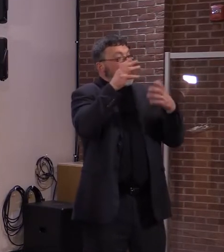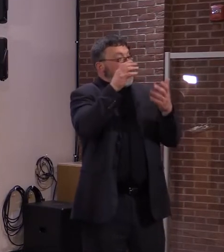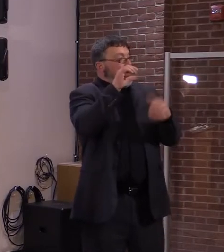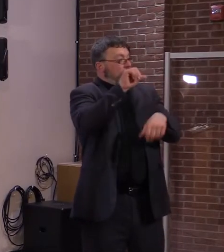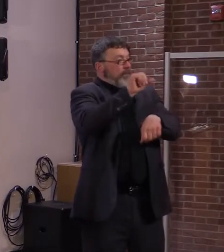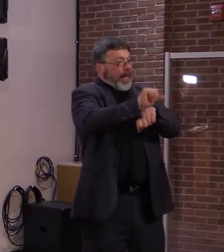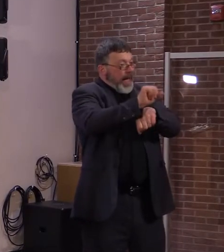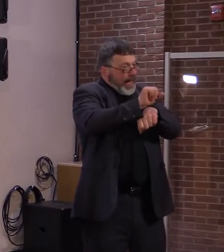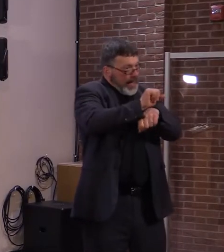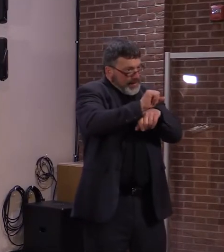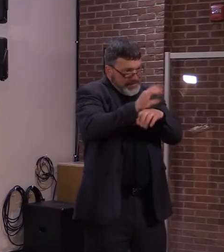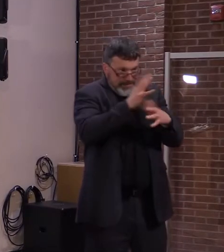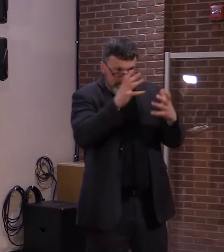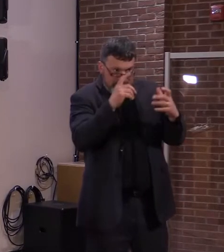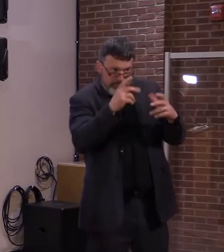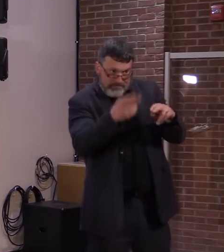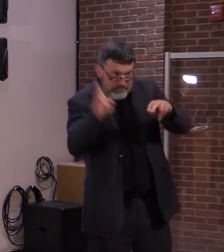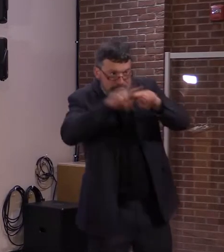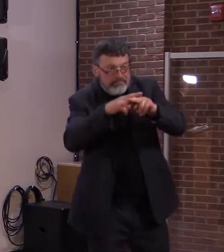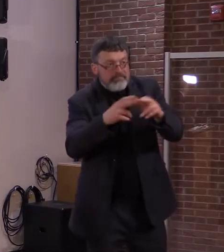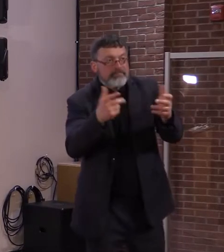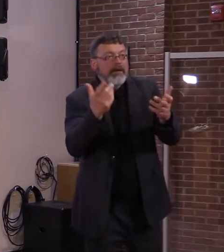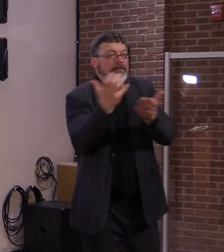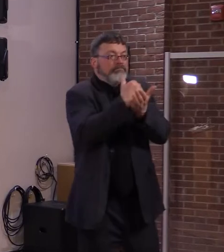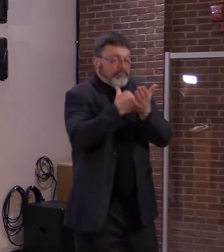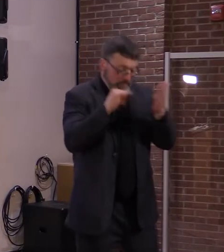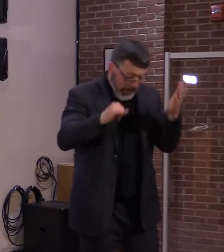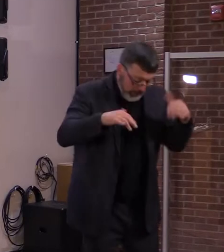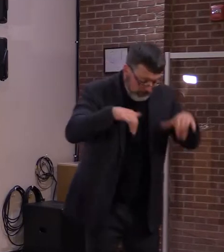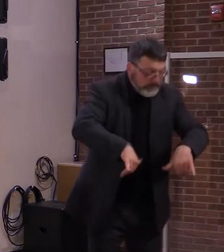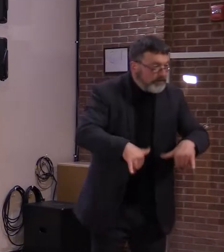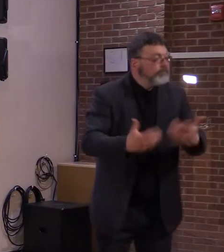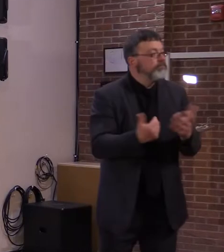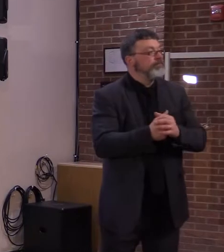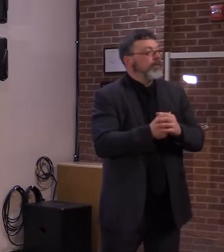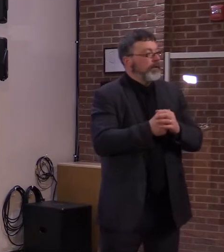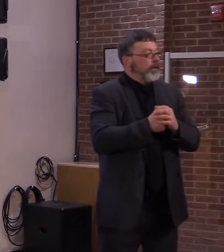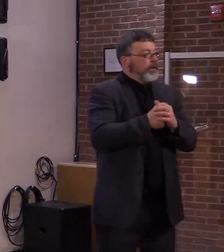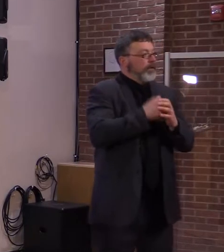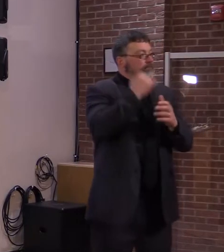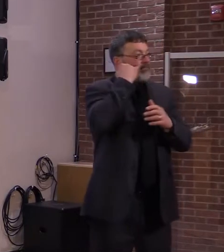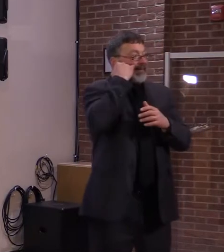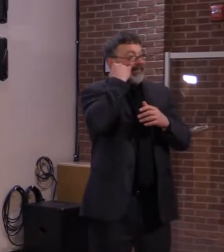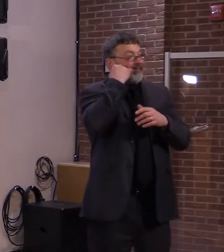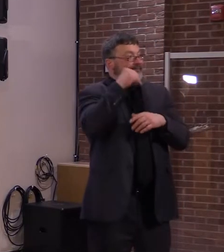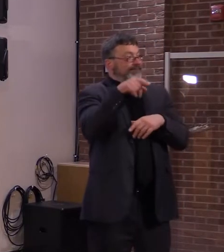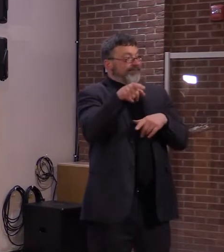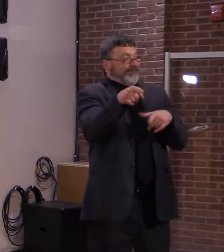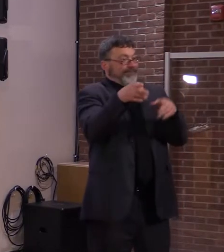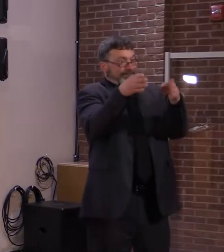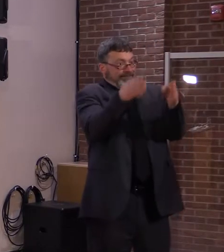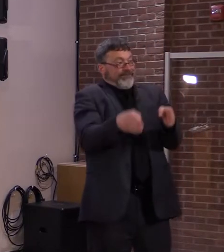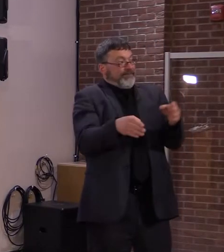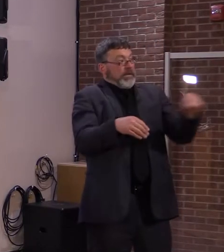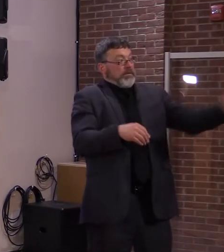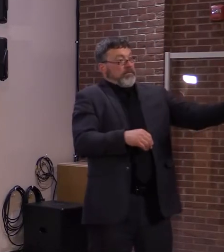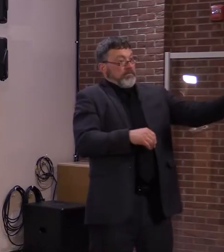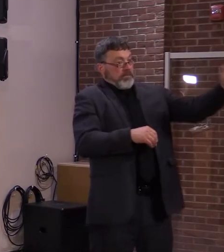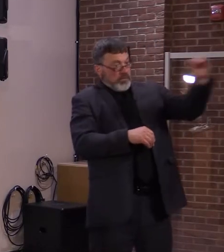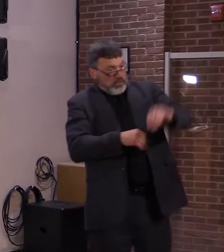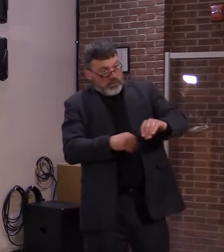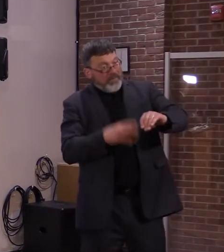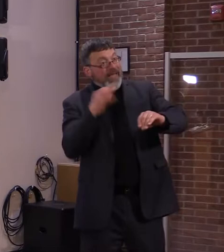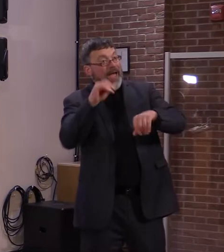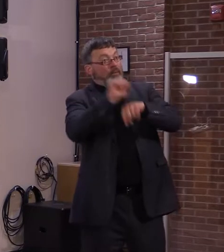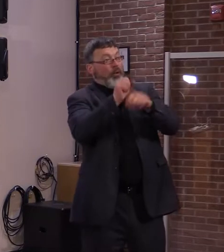We took a lot of criticism for that, but I think that that was a strategy that was worthwhile. So, we did bring more people